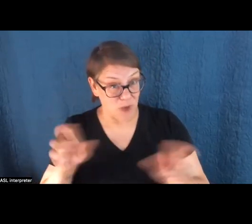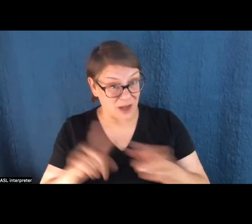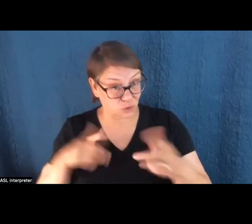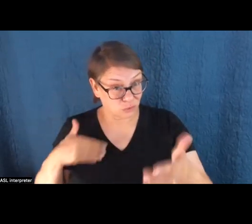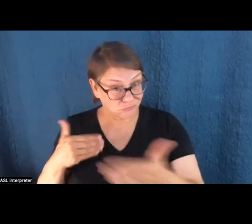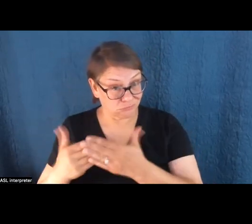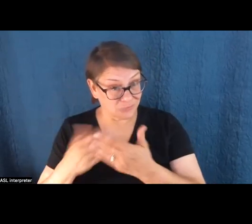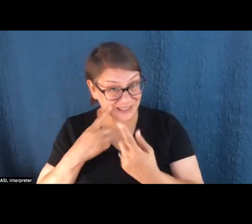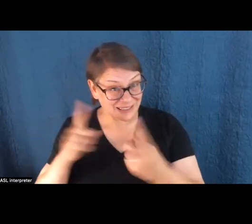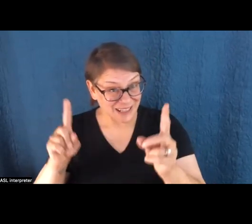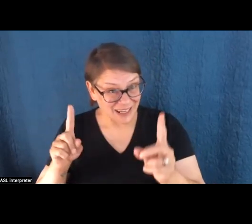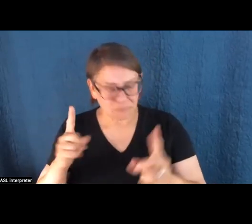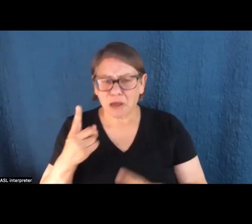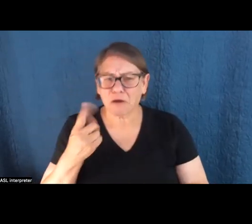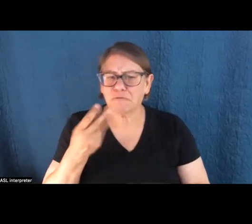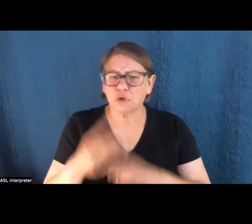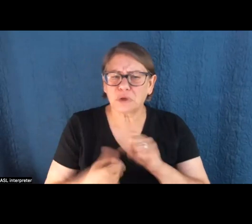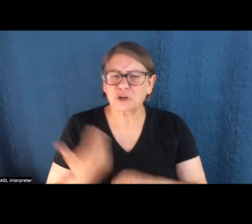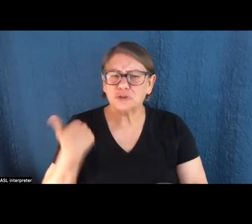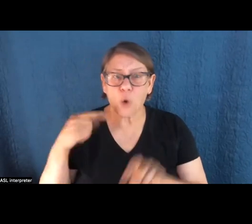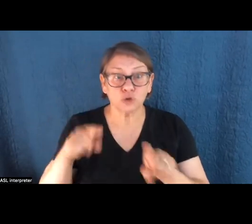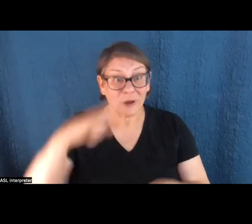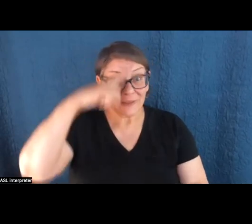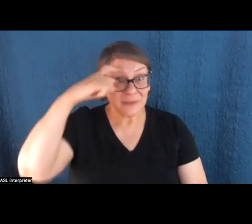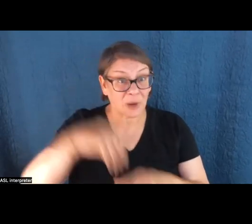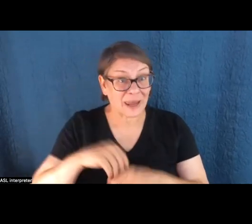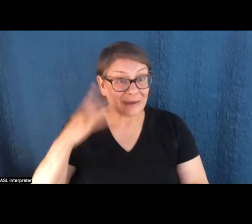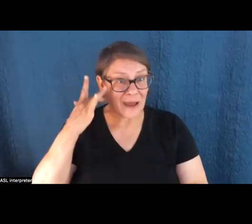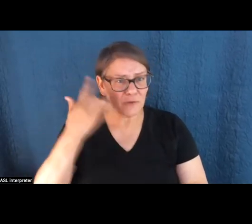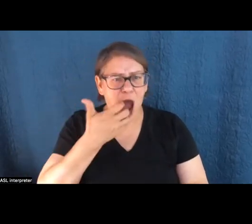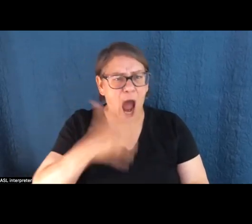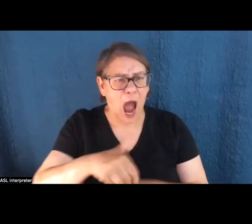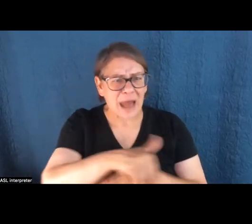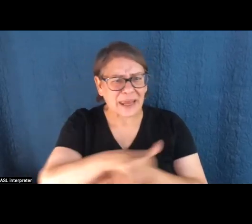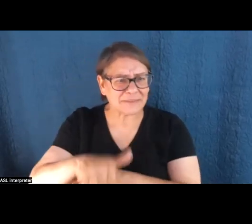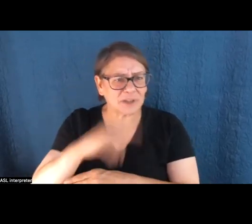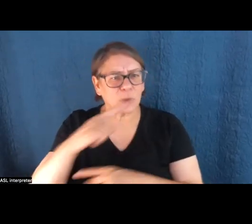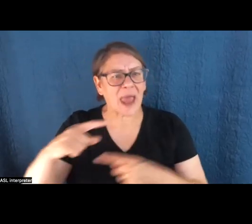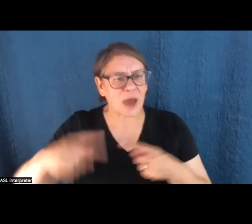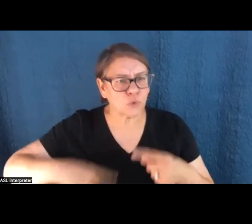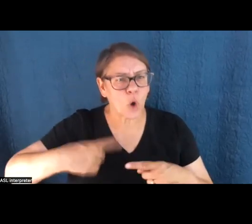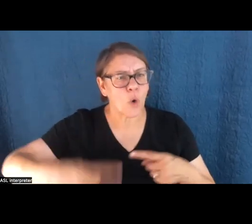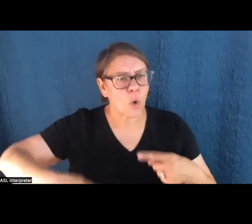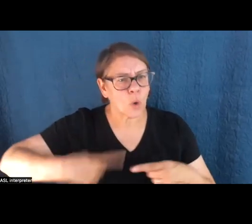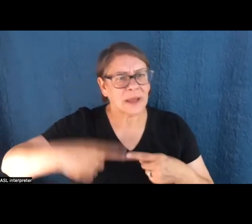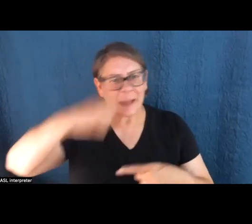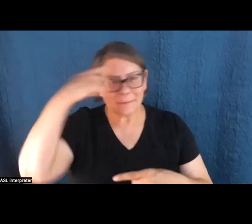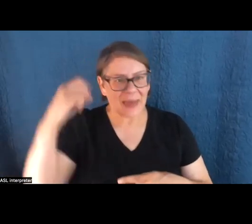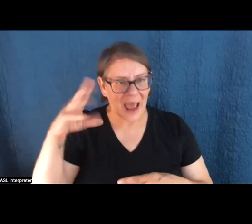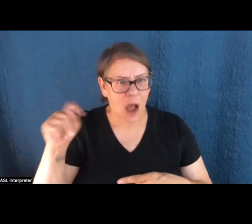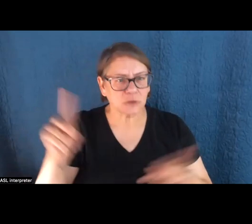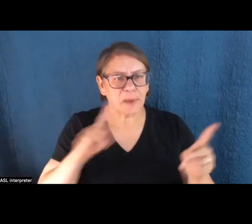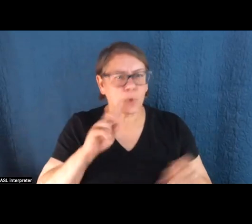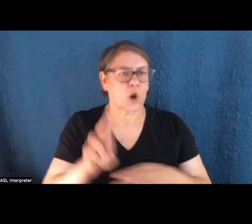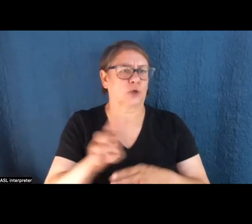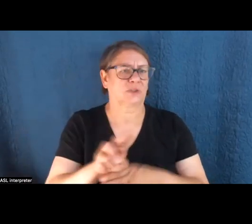Just a couple years ago, over the summer in California, and these really hot evenings, we had rolling blackouts, everyone was blasting their air conditioners, and then